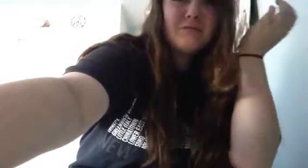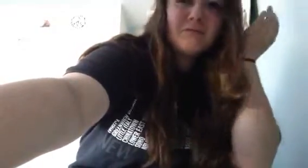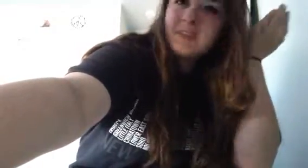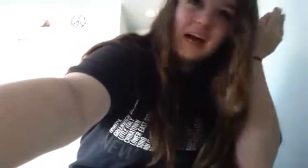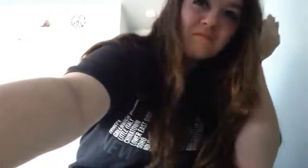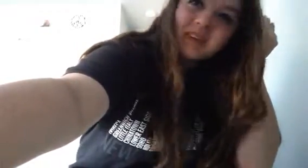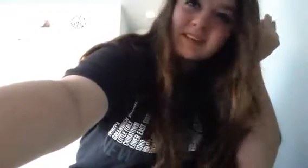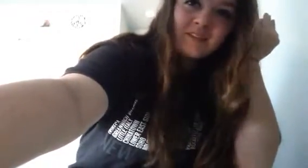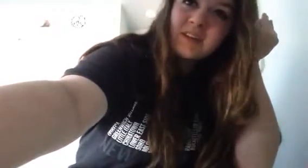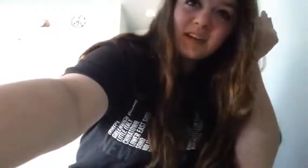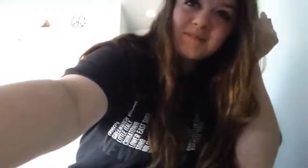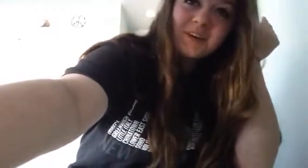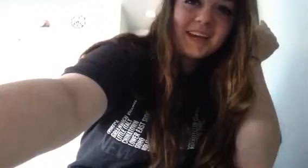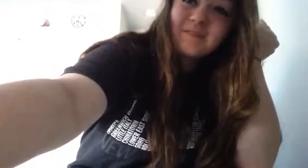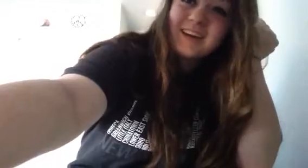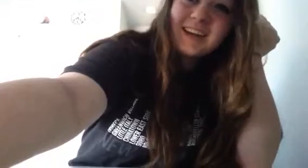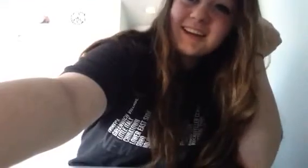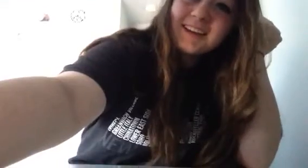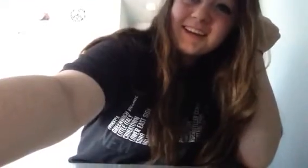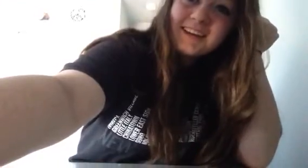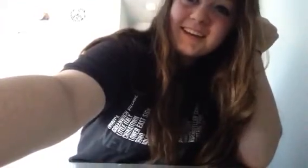gotta mess everything up okay bye bye you you you you you you